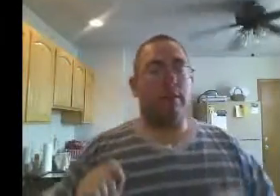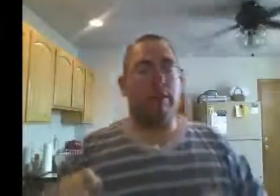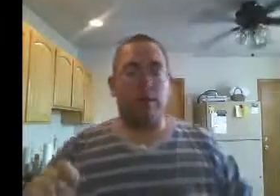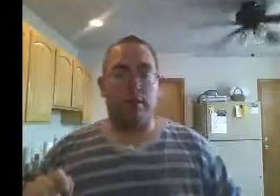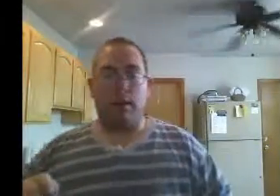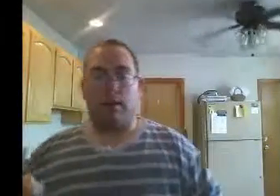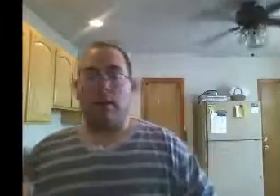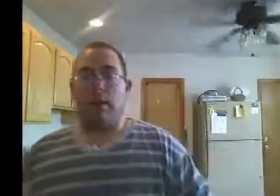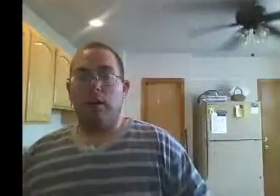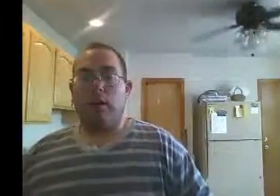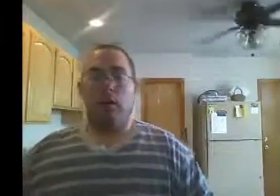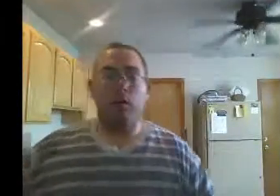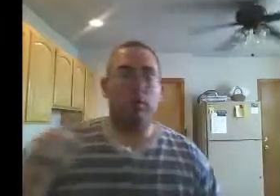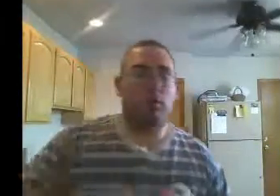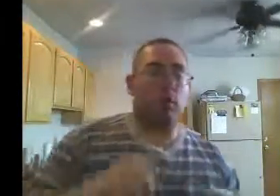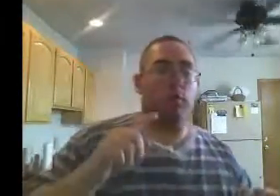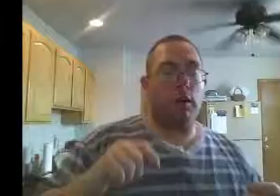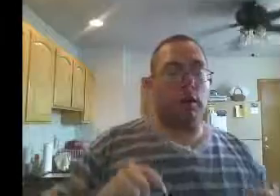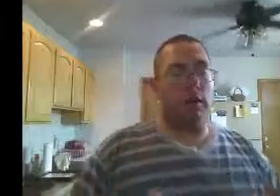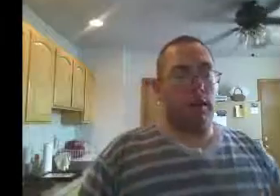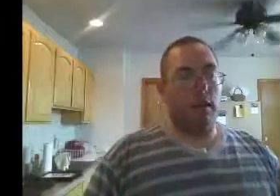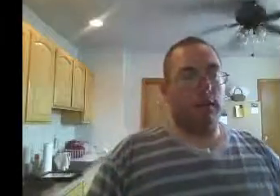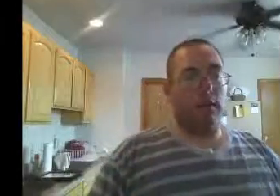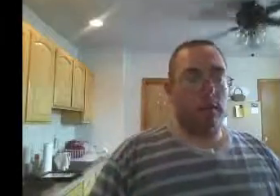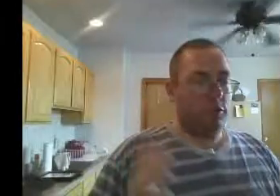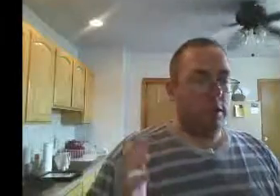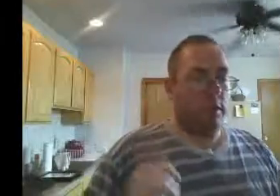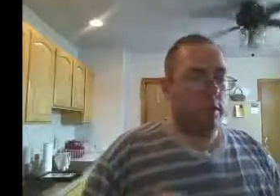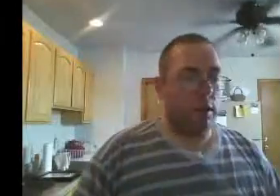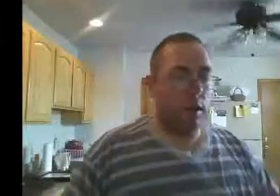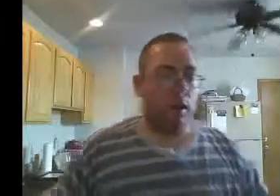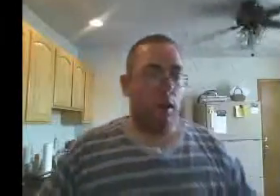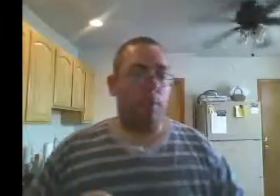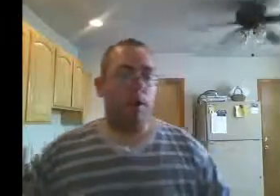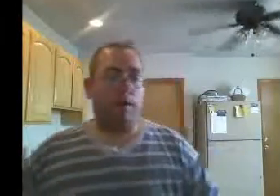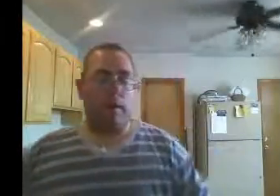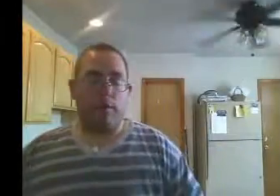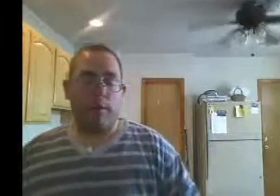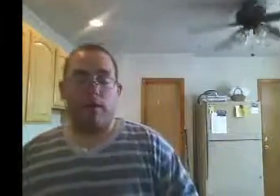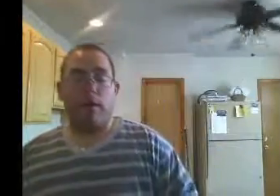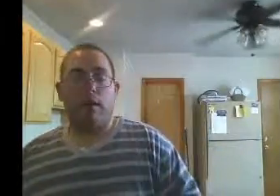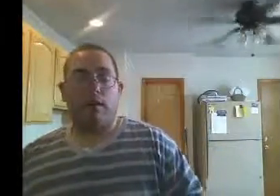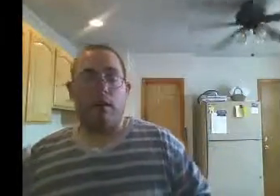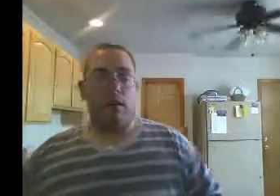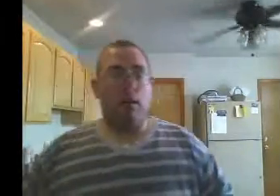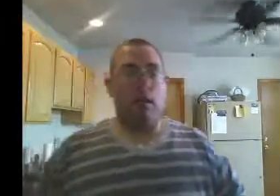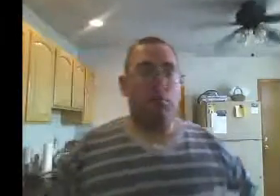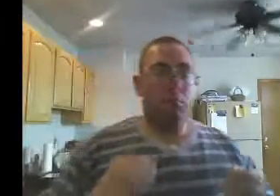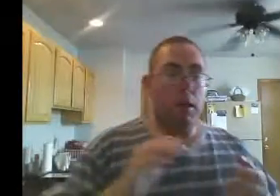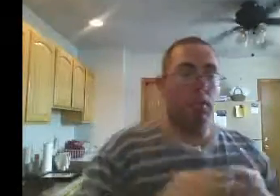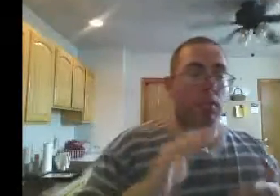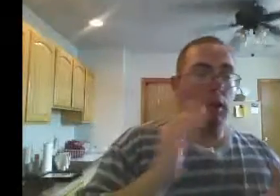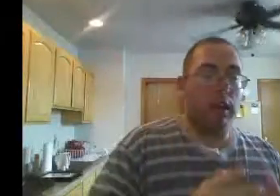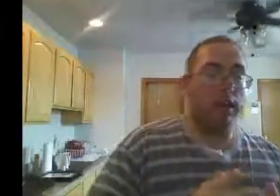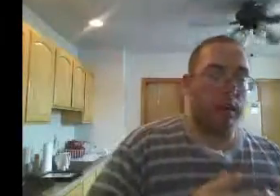convinced him to stay. Lucas Wolf wanted to leave because you didn't help out or anything. People were leaving